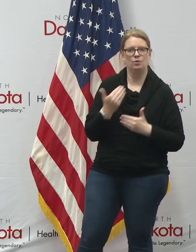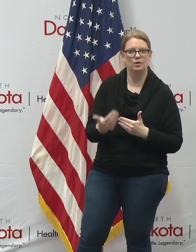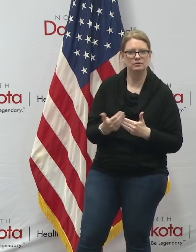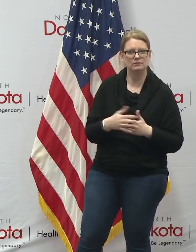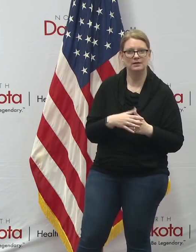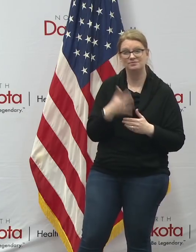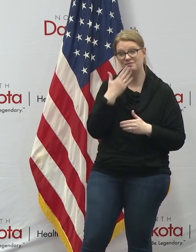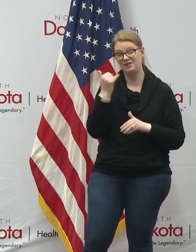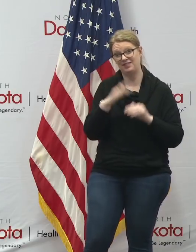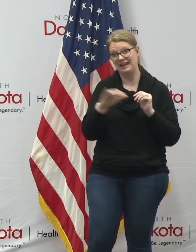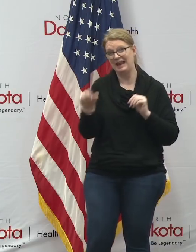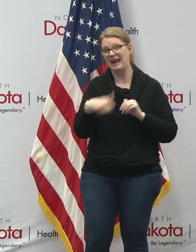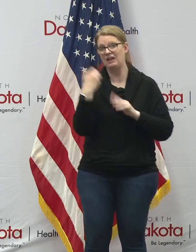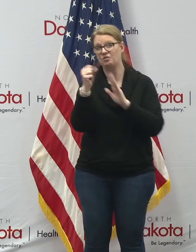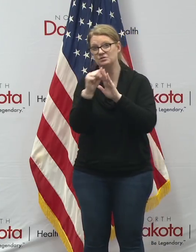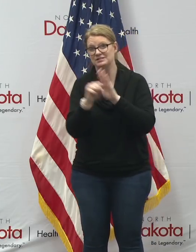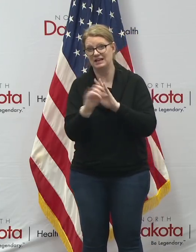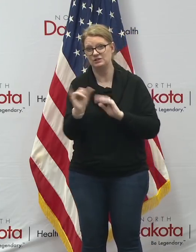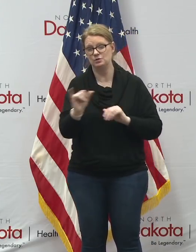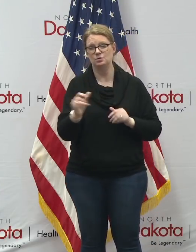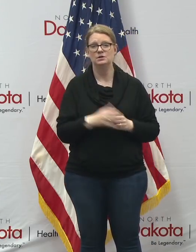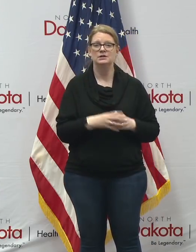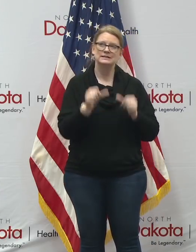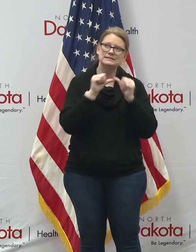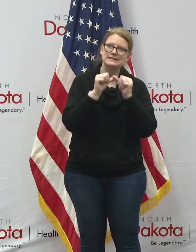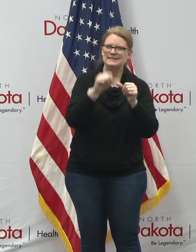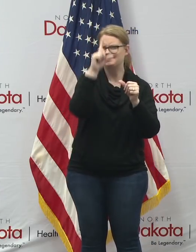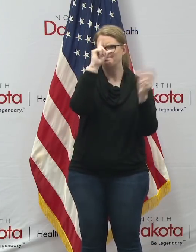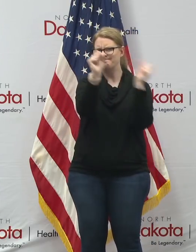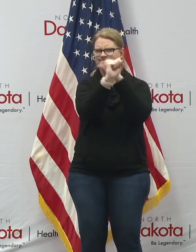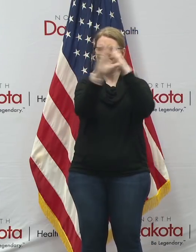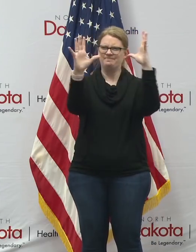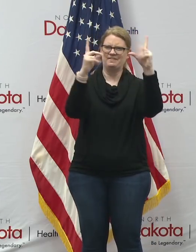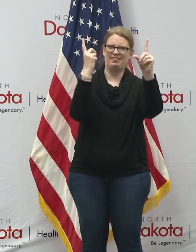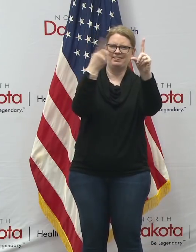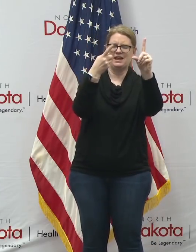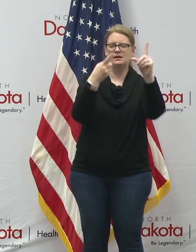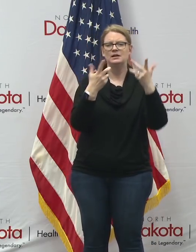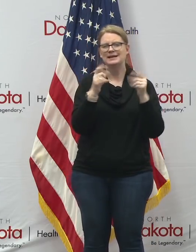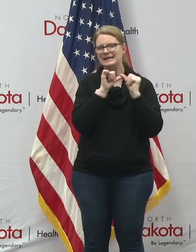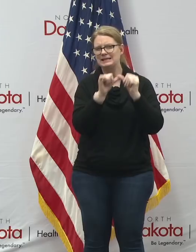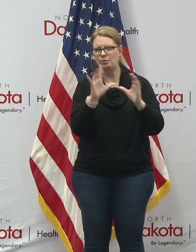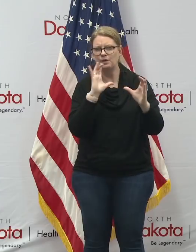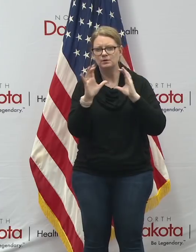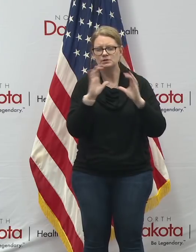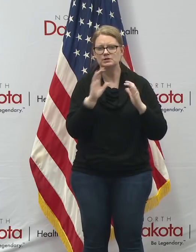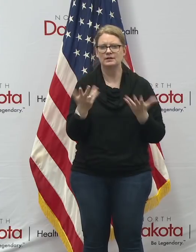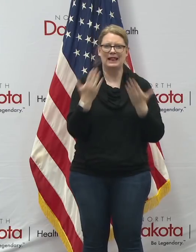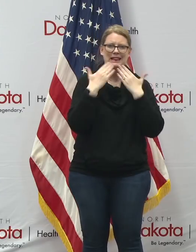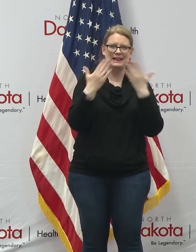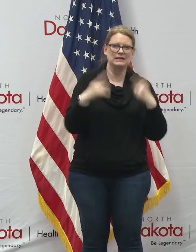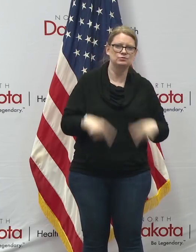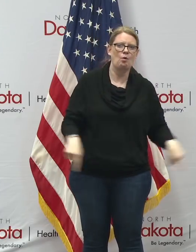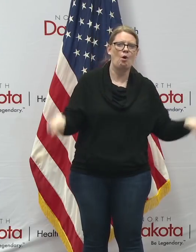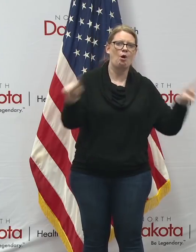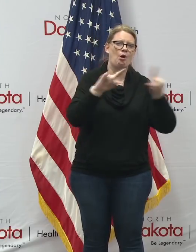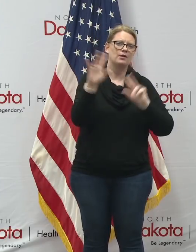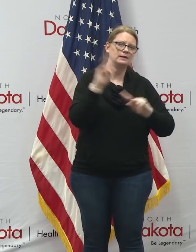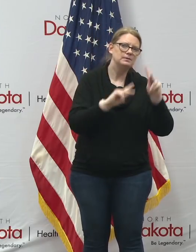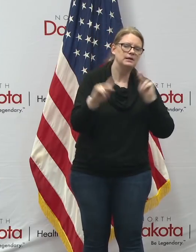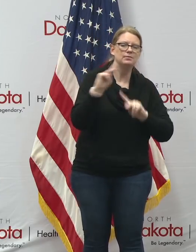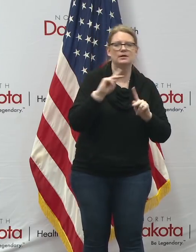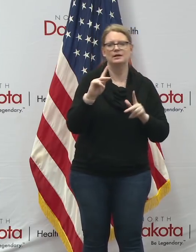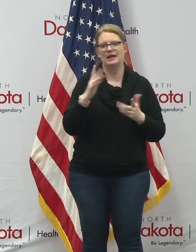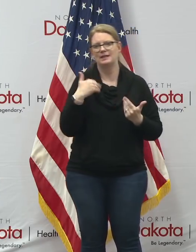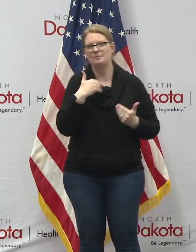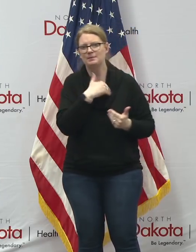through it better than any other state uh so let's keep dreaming about that and keep the communication going and again thanks to all the people and all the members